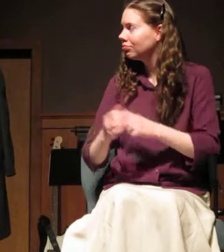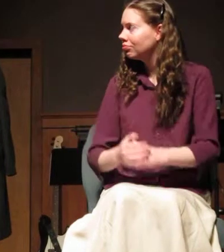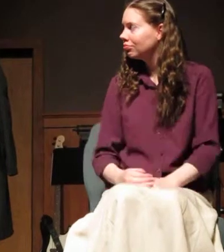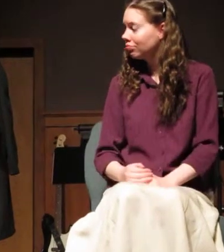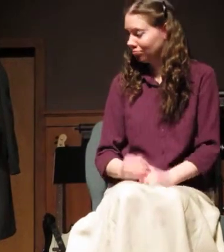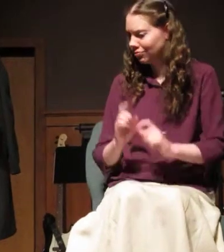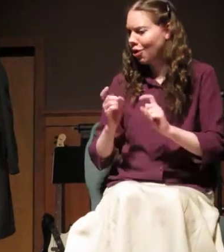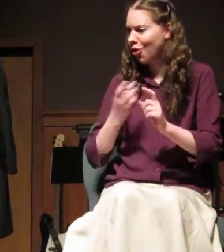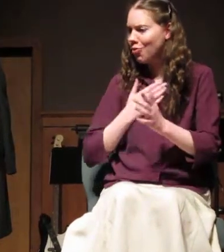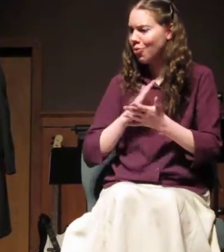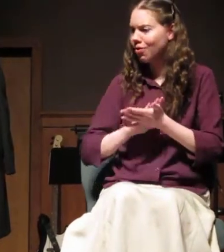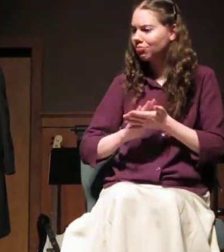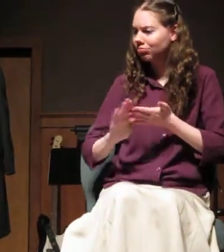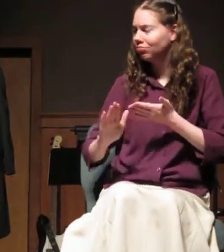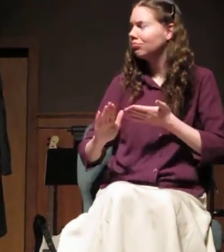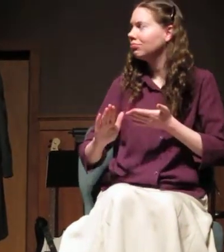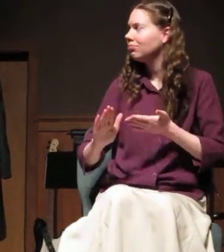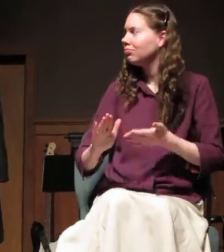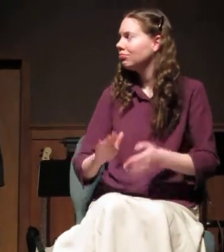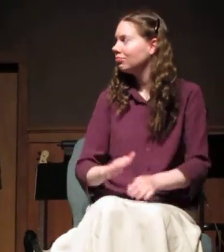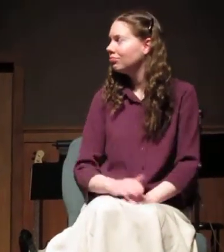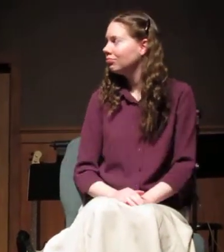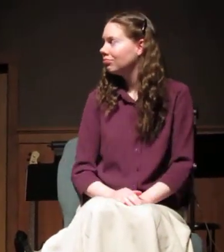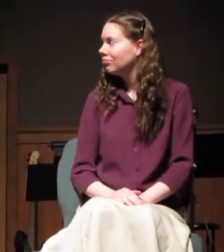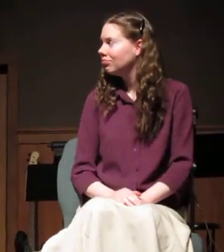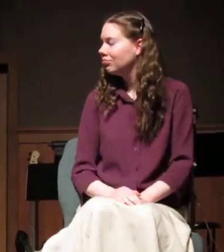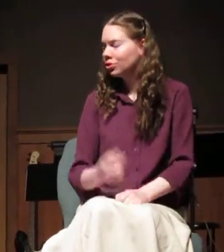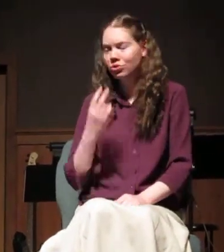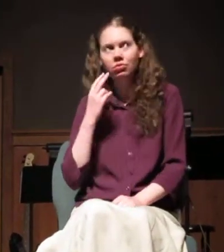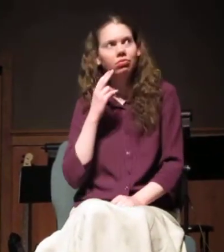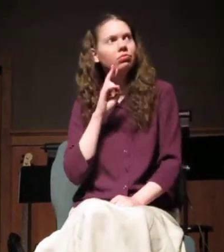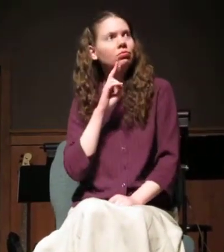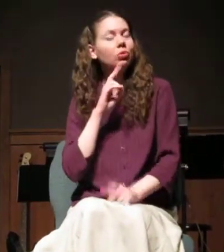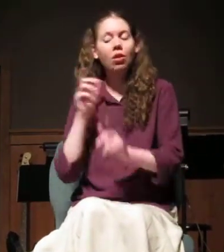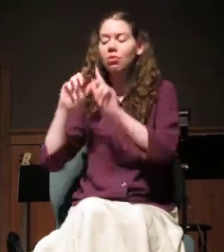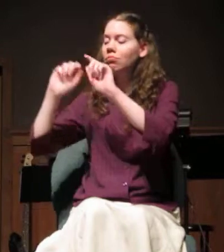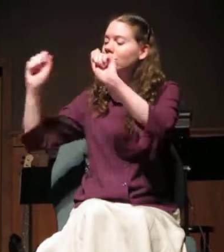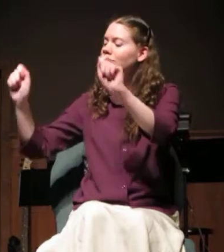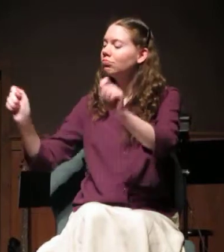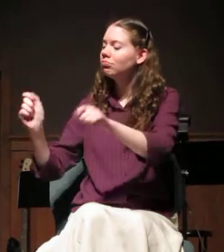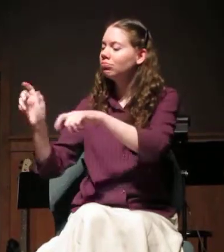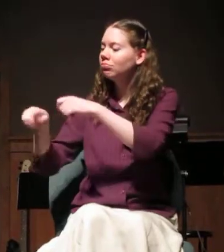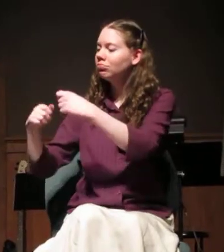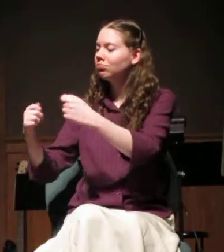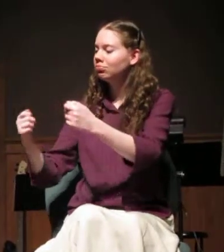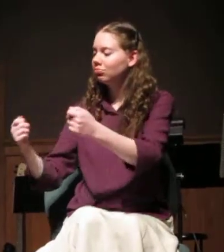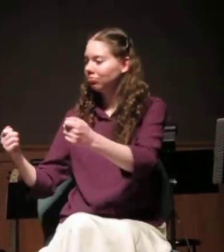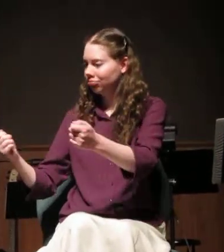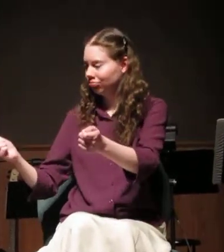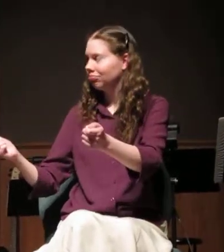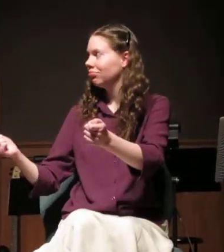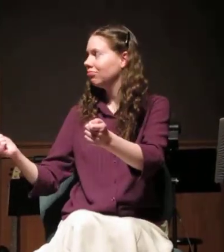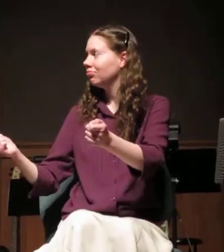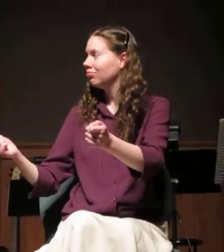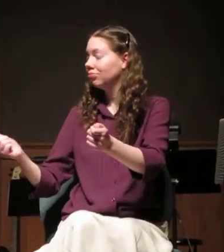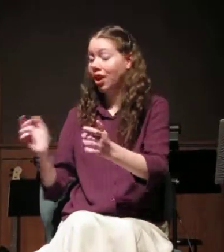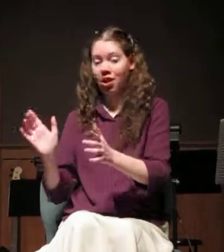give you mine. The child could only gaze at him while he loosened the bandage, removed it, tied it to his own head, and the